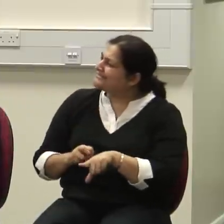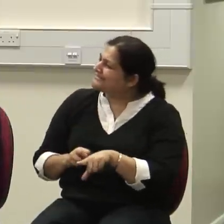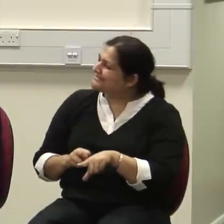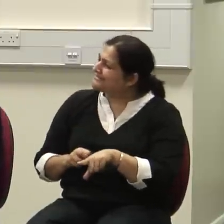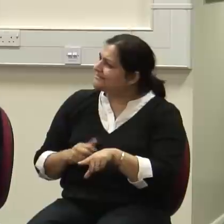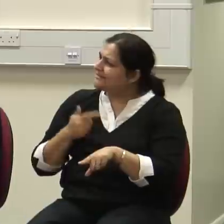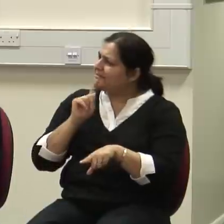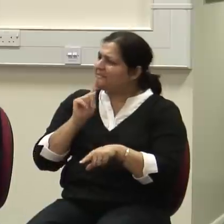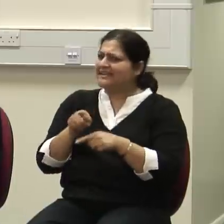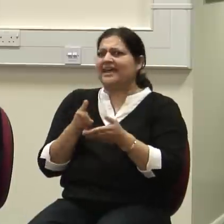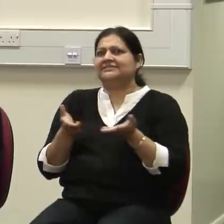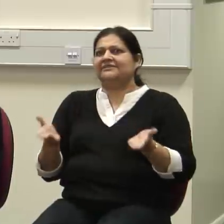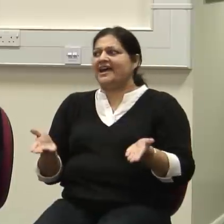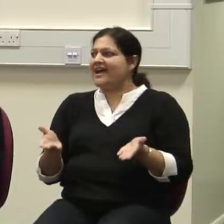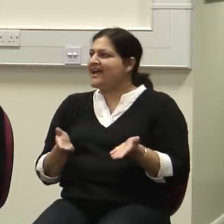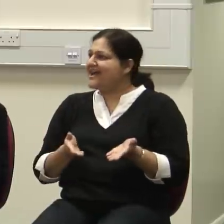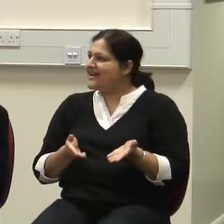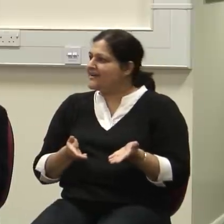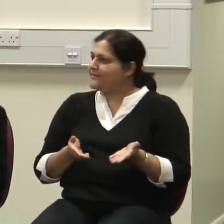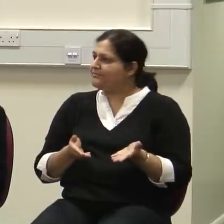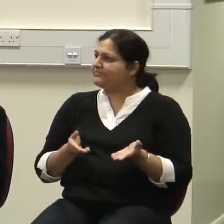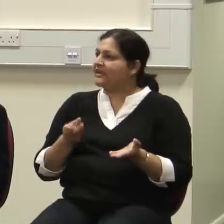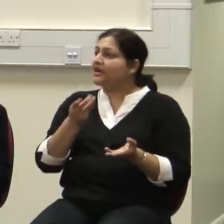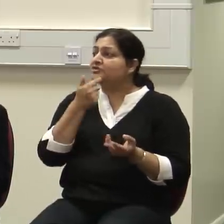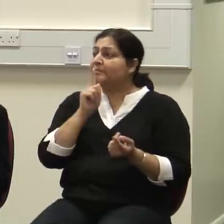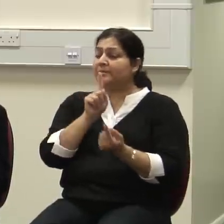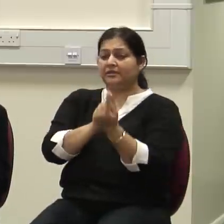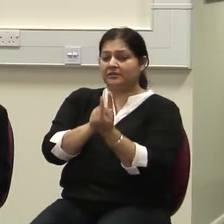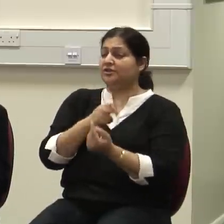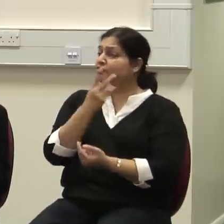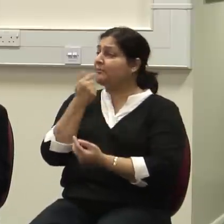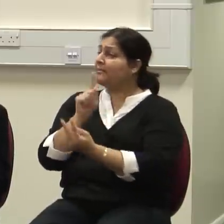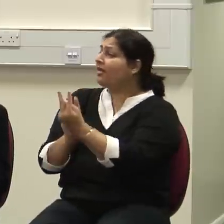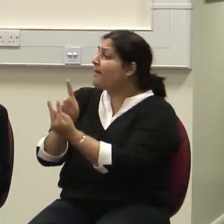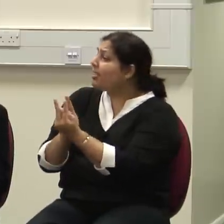see families. That also works. Some people see couples. That can also work.